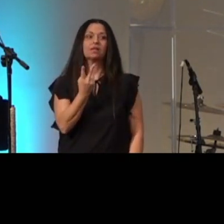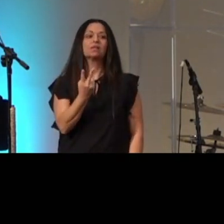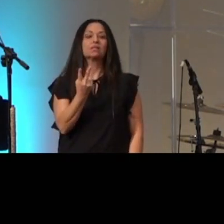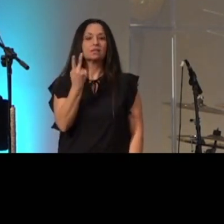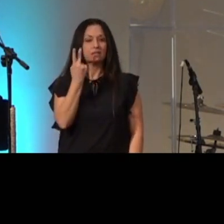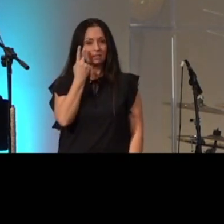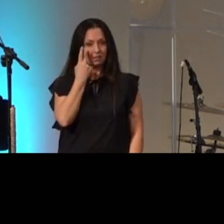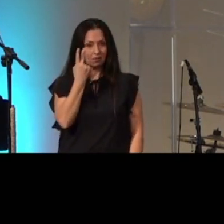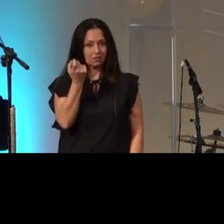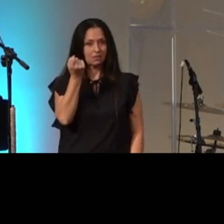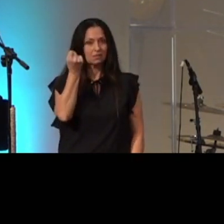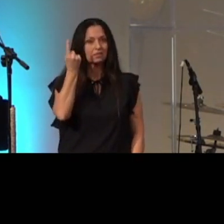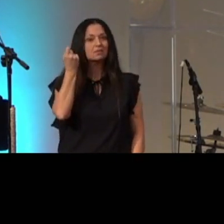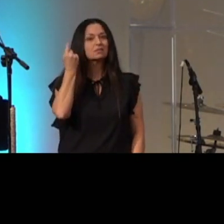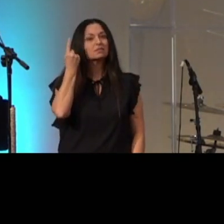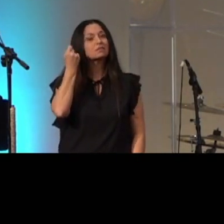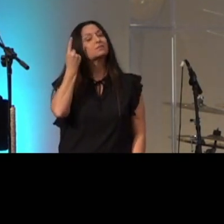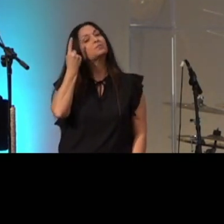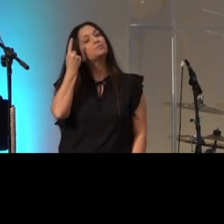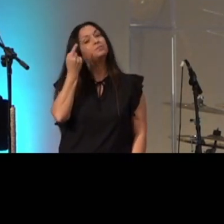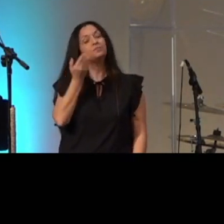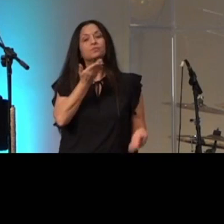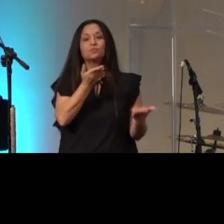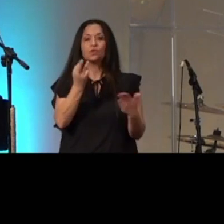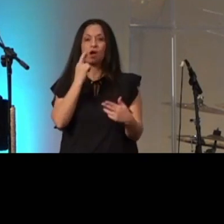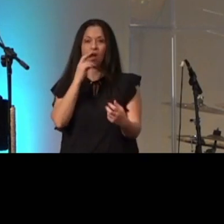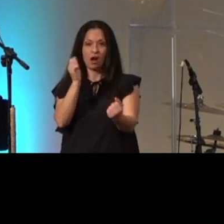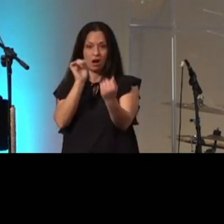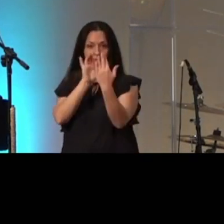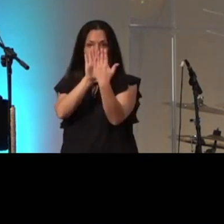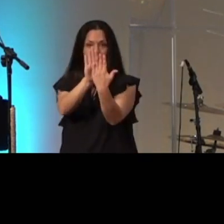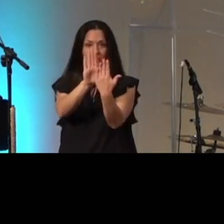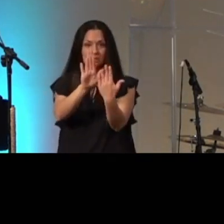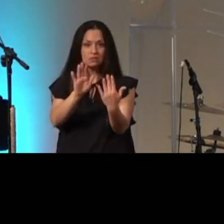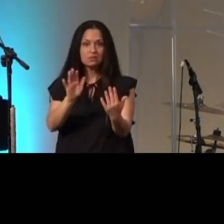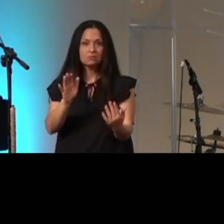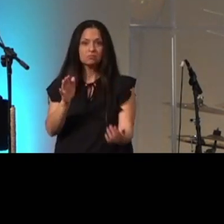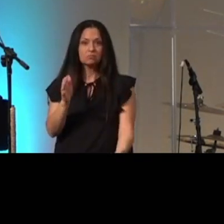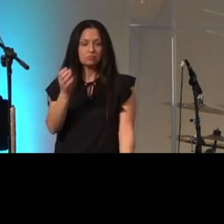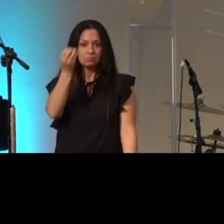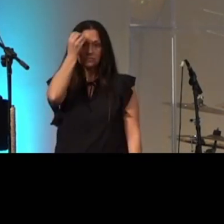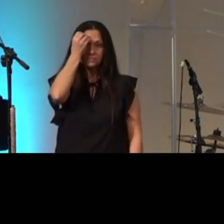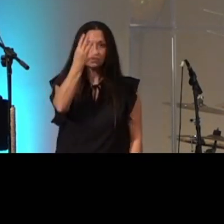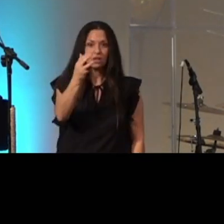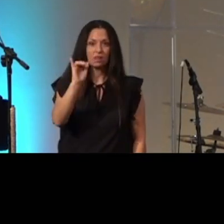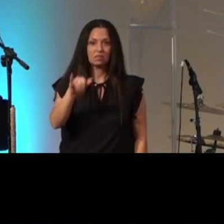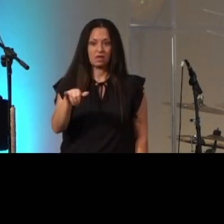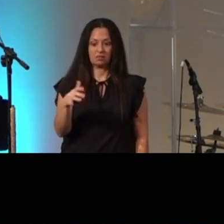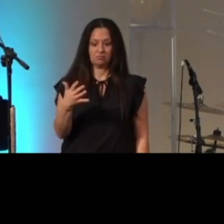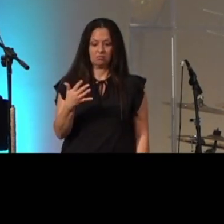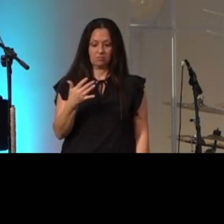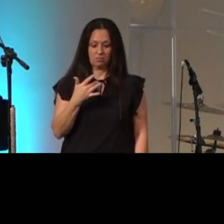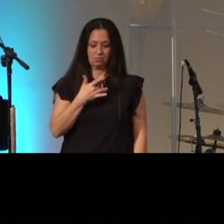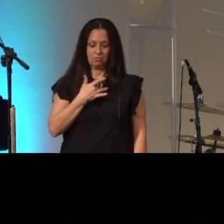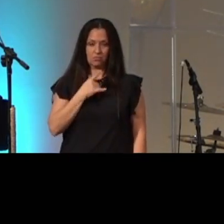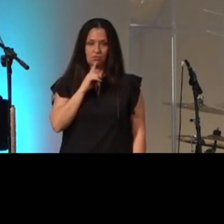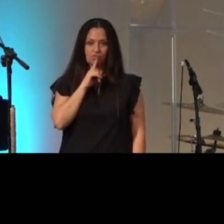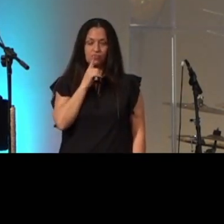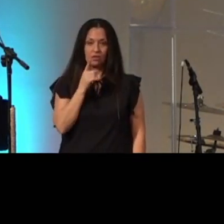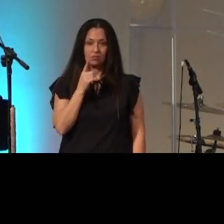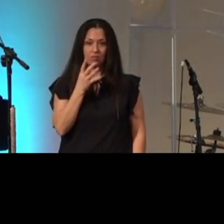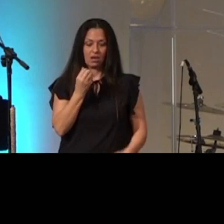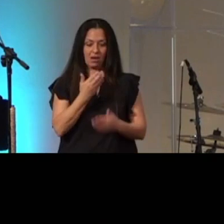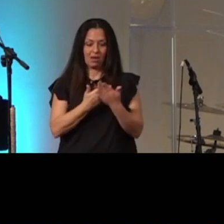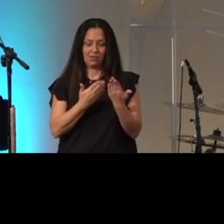you are you are confronted with the condition of your heart and your hands as